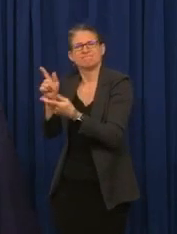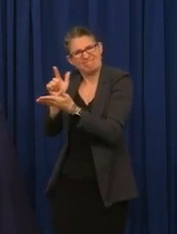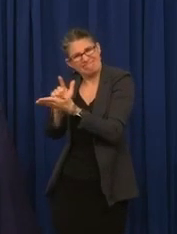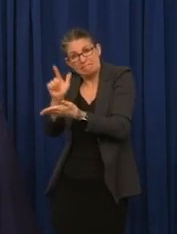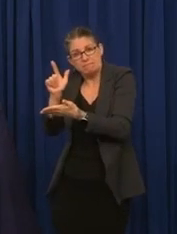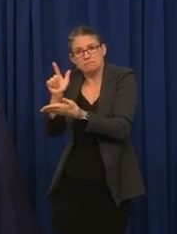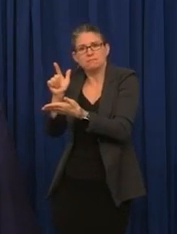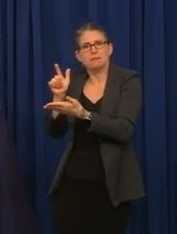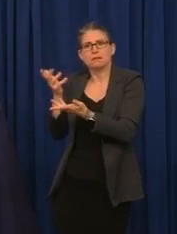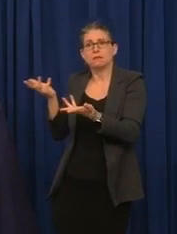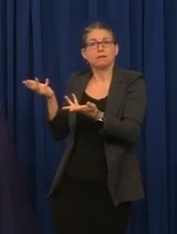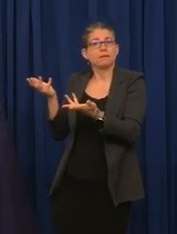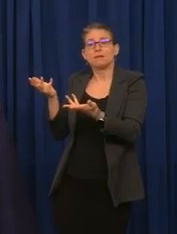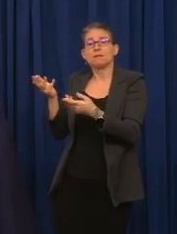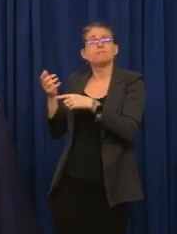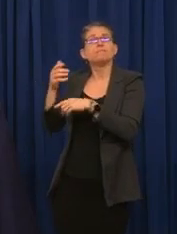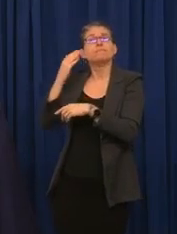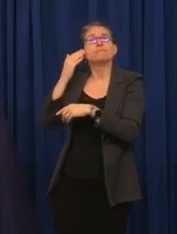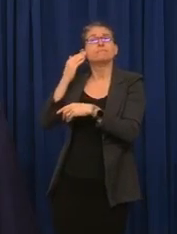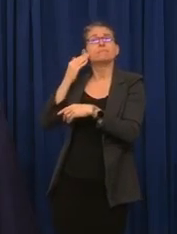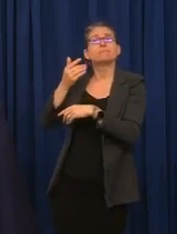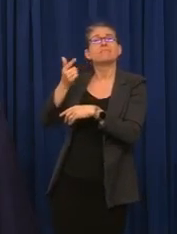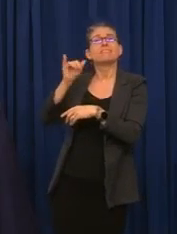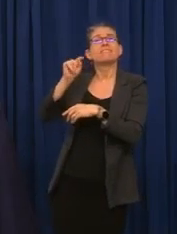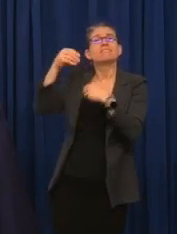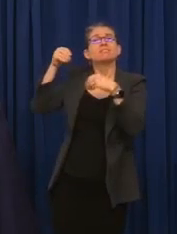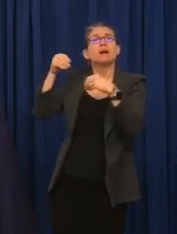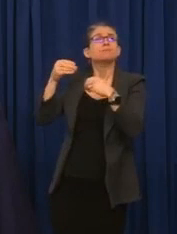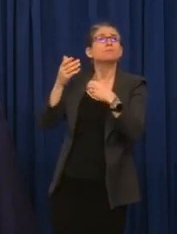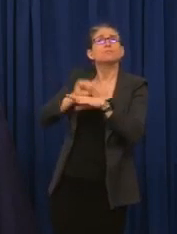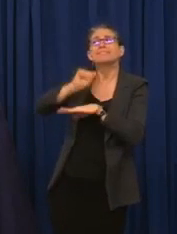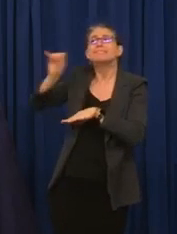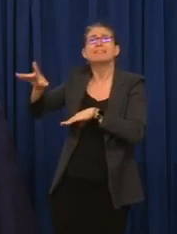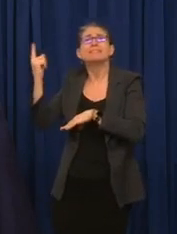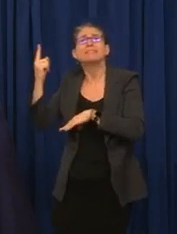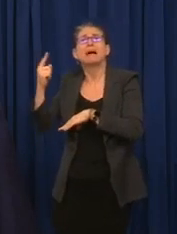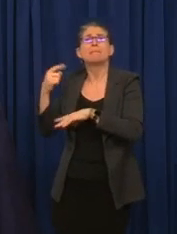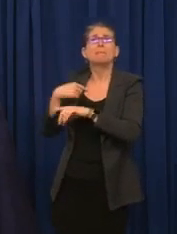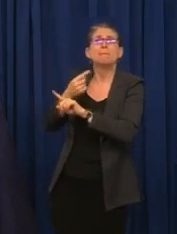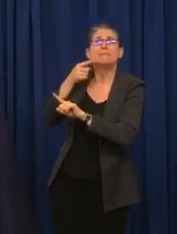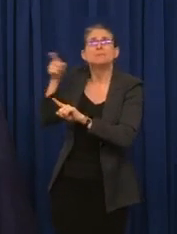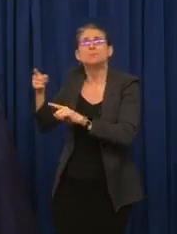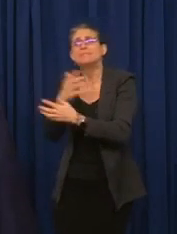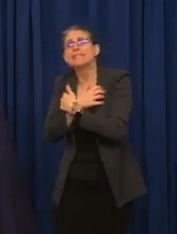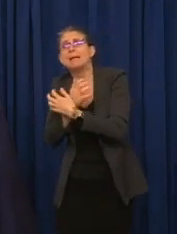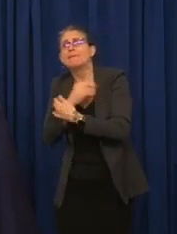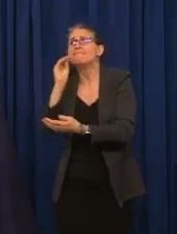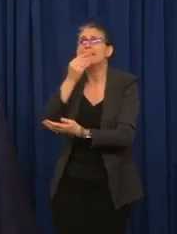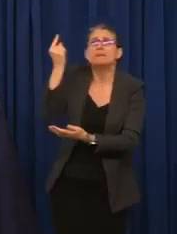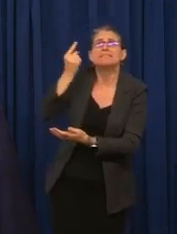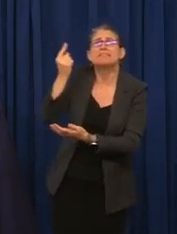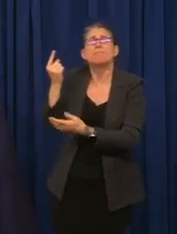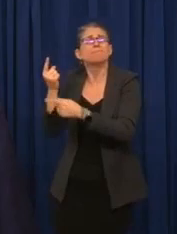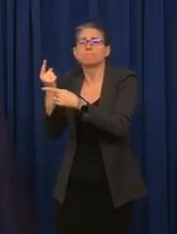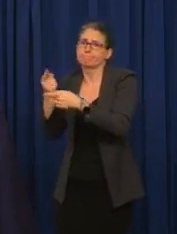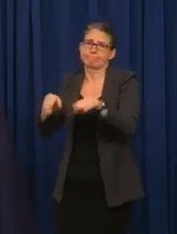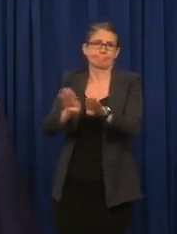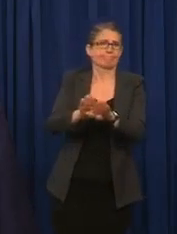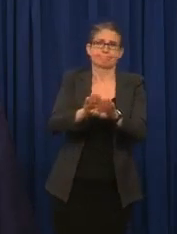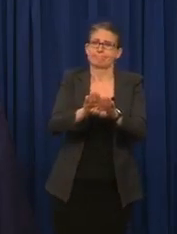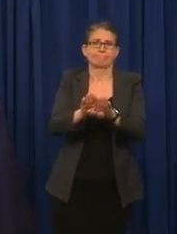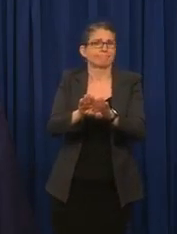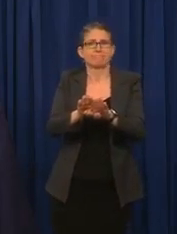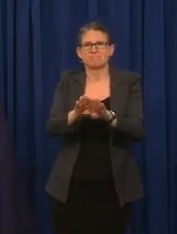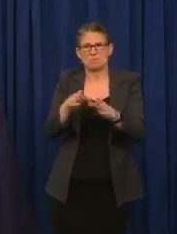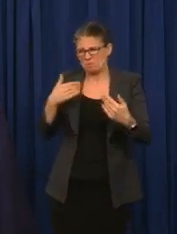even get on the phone with somebody. And so we, all of us at Maine CDC, just want to keep those who are